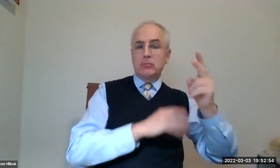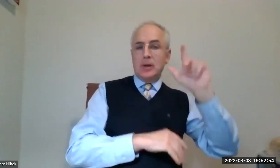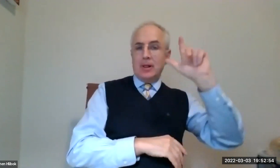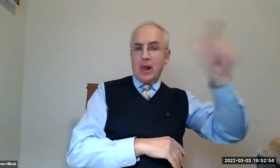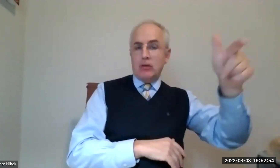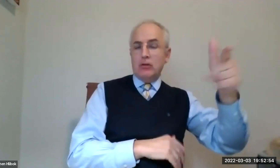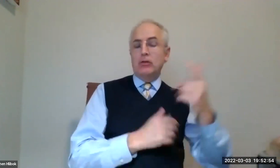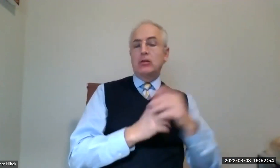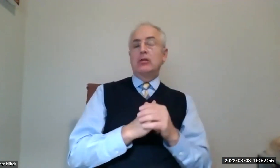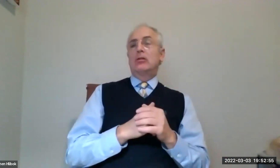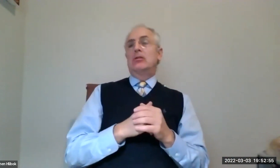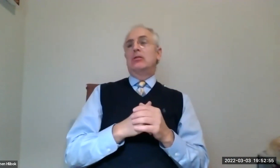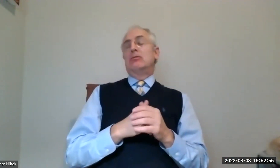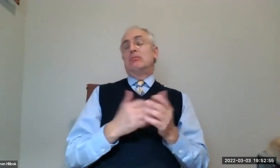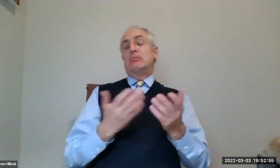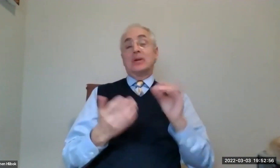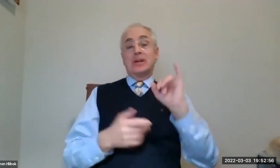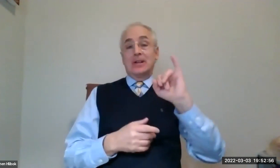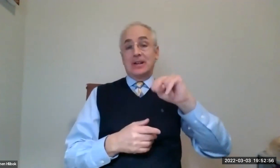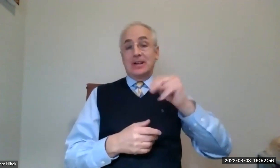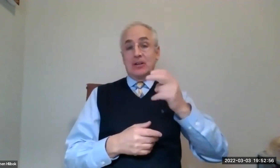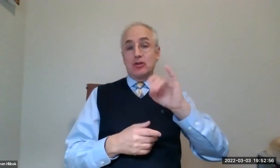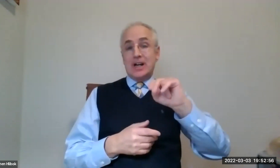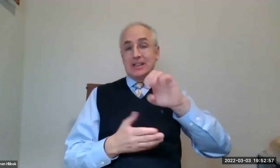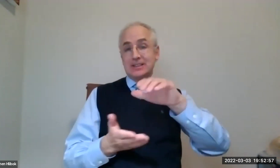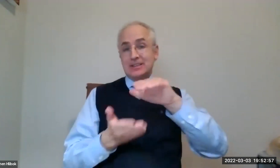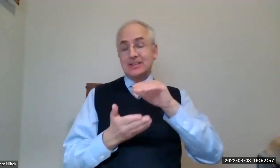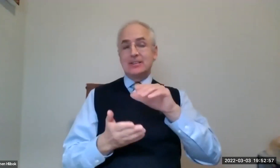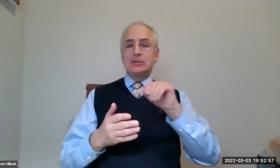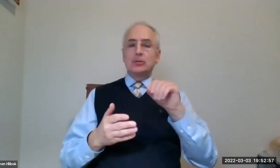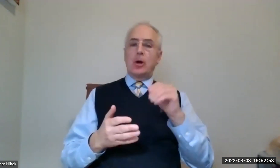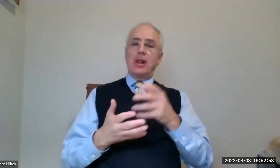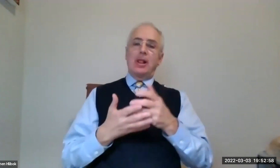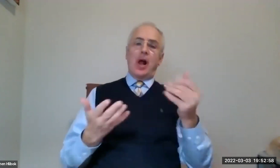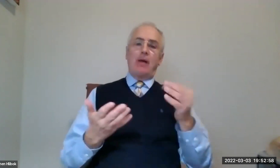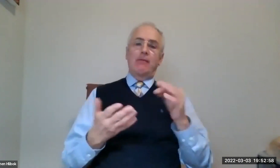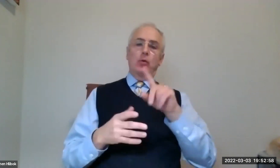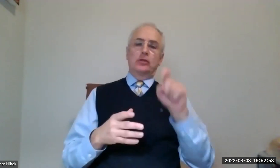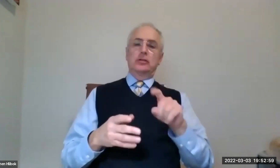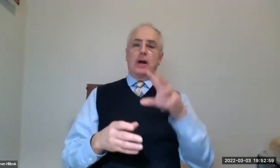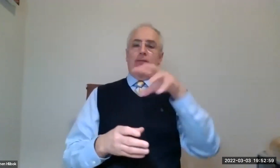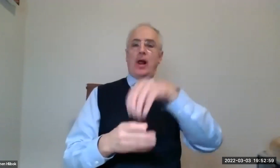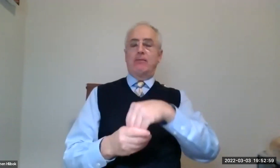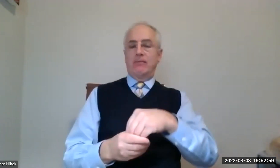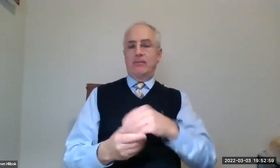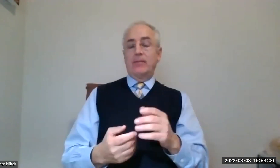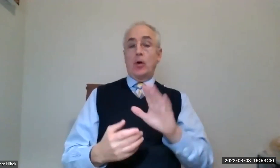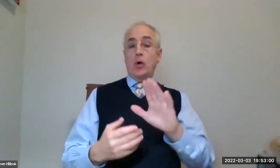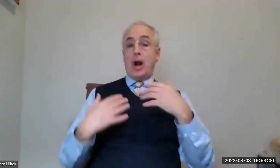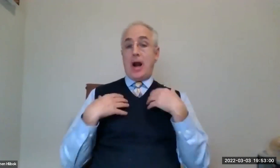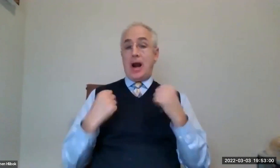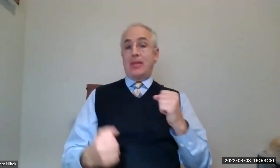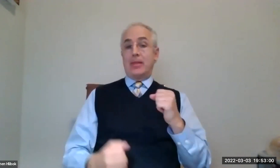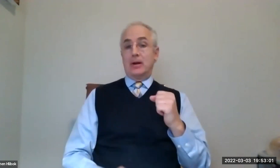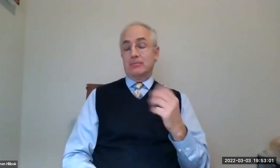any possible predicted expenses later on, also any interest that you're earning on investments